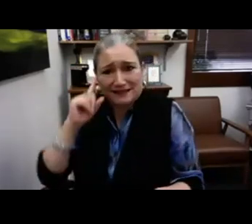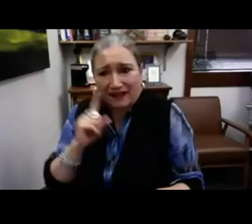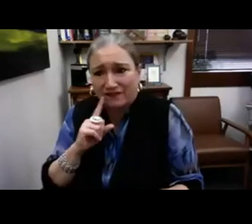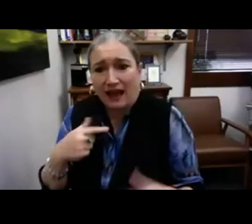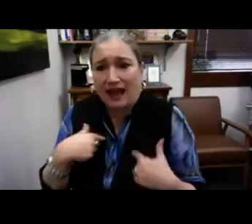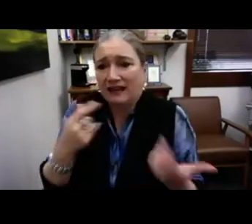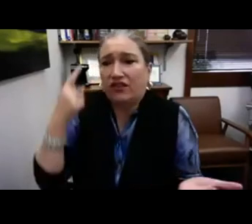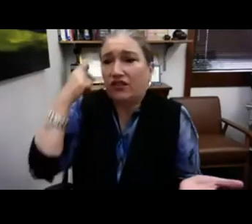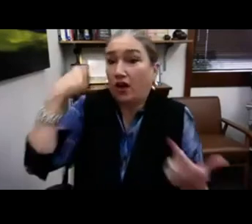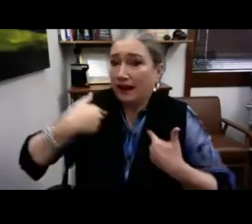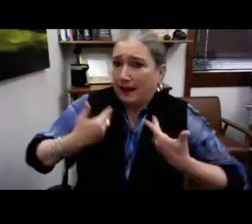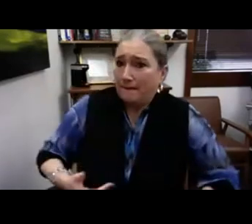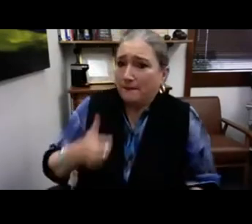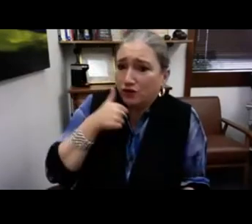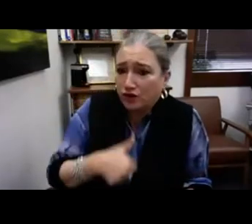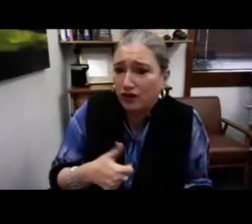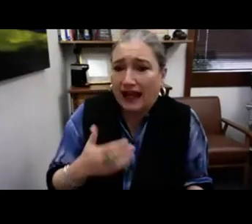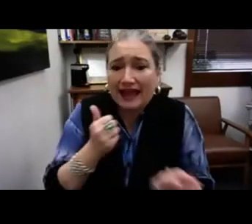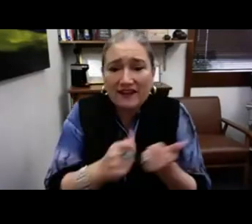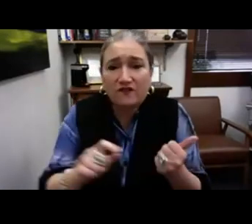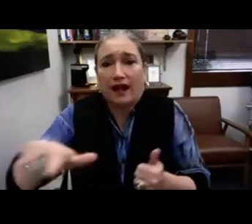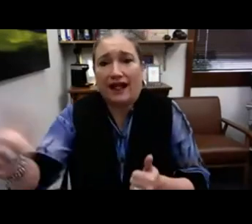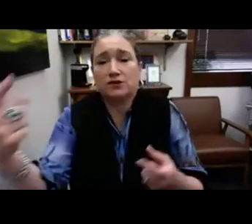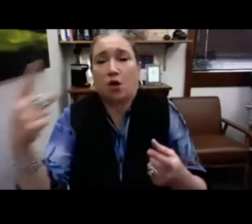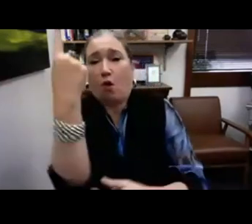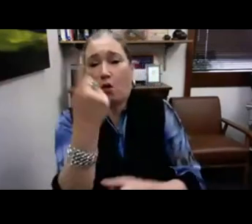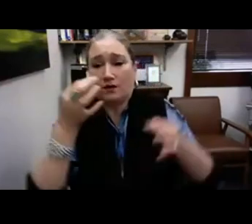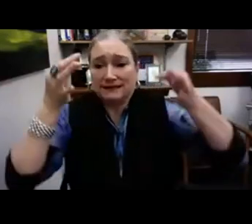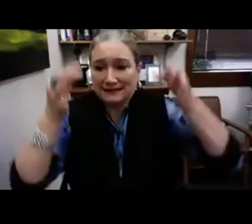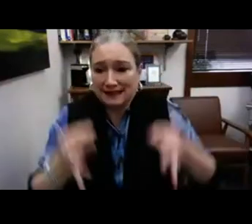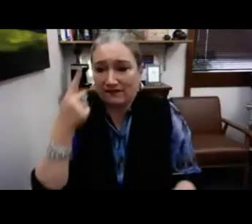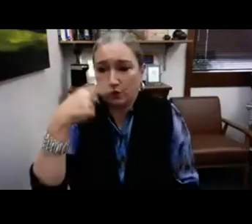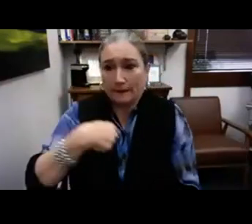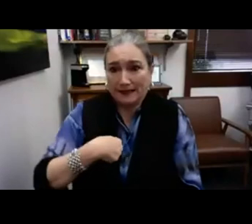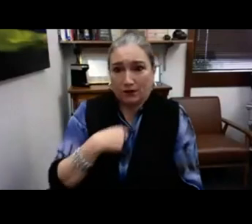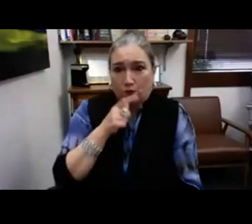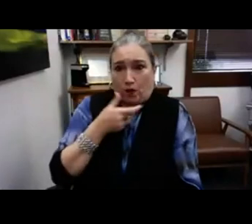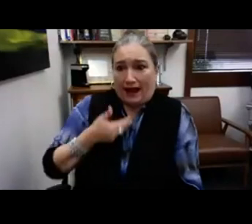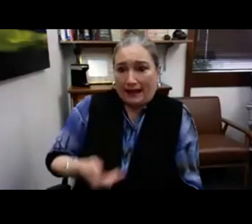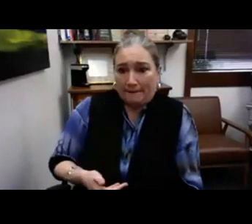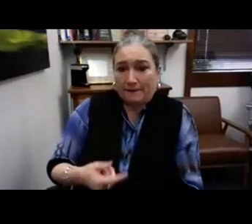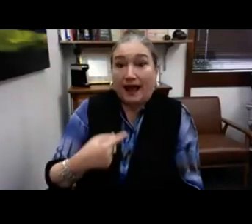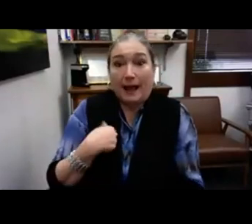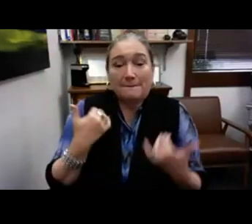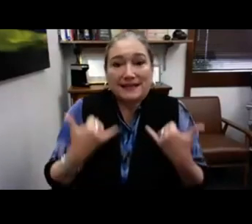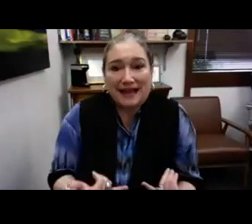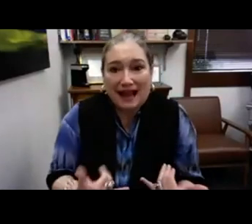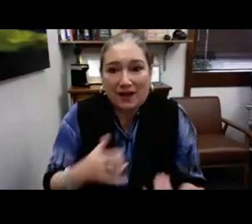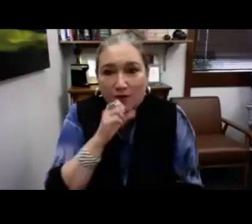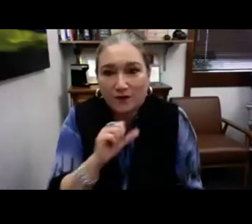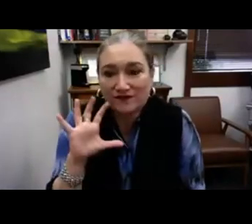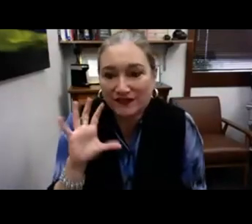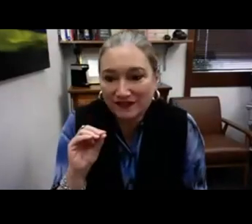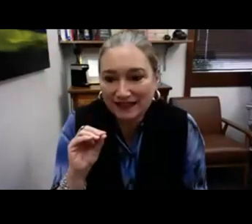know, I'm Sophia. I'm deaf. I never thought I'm a girl. Everyone else always decided for me who I was.